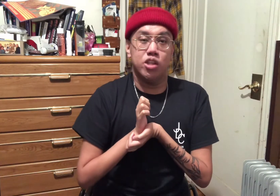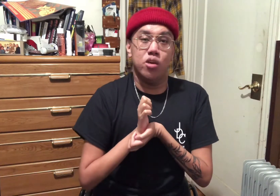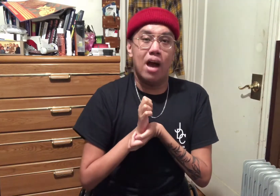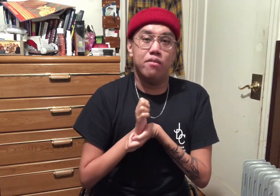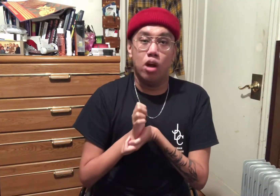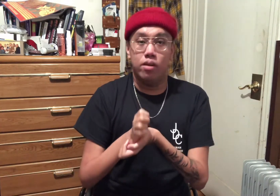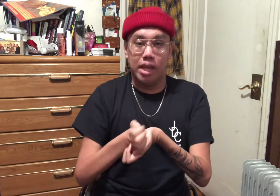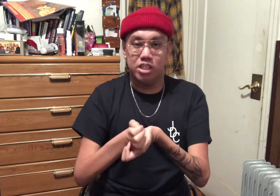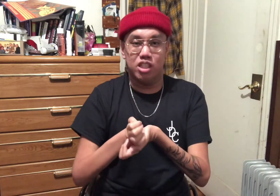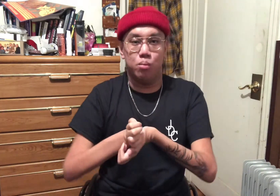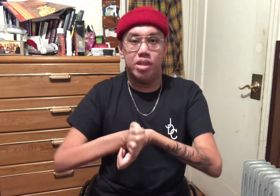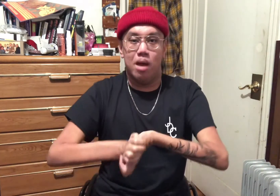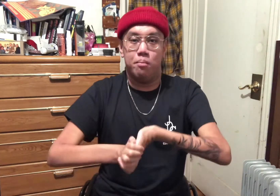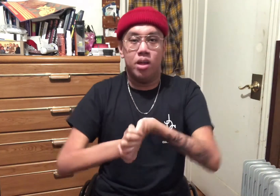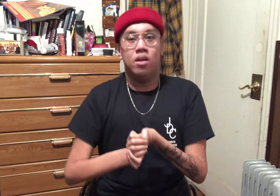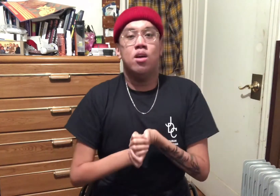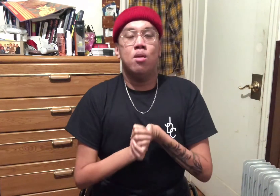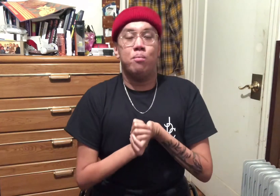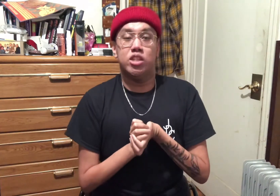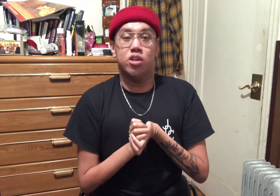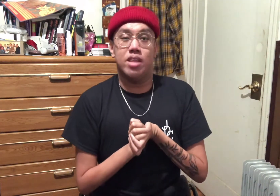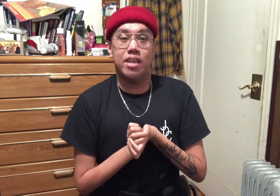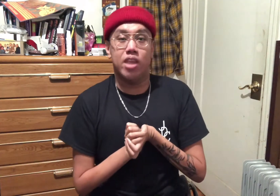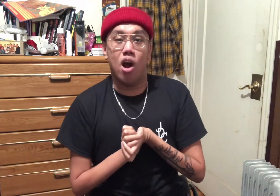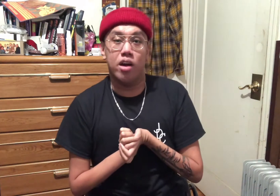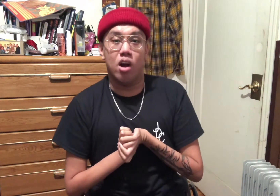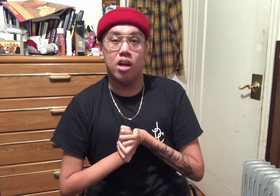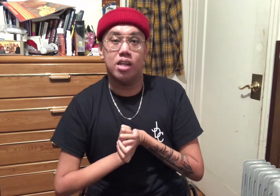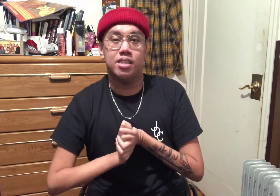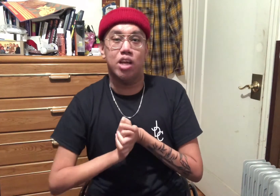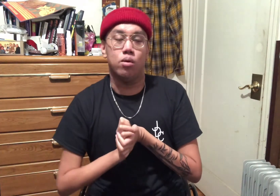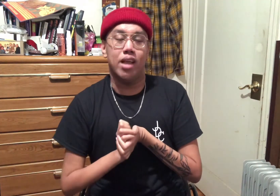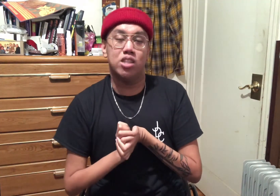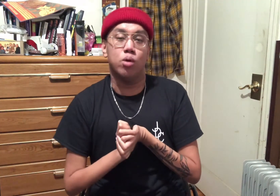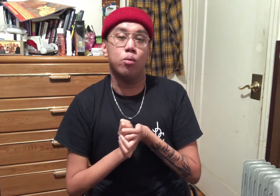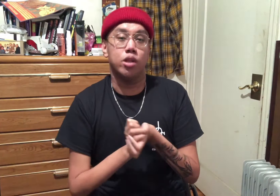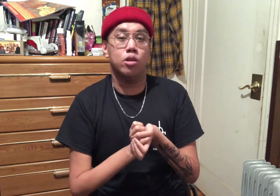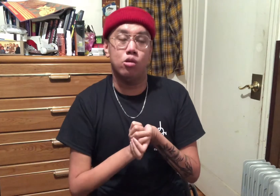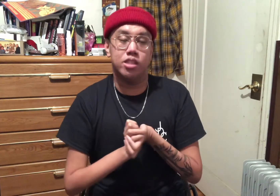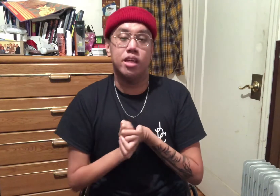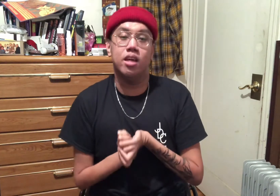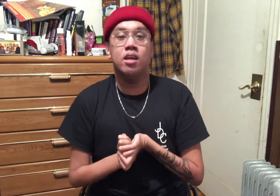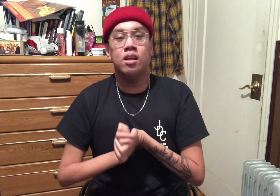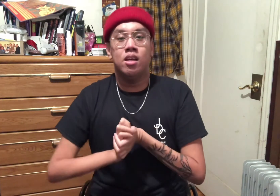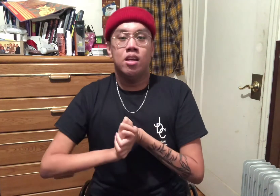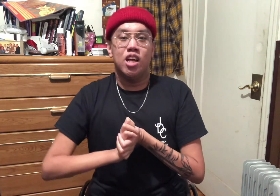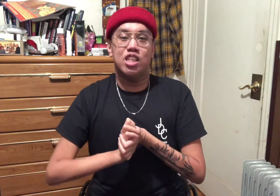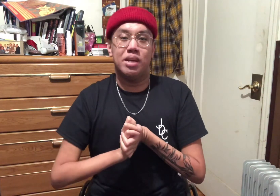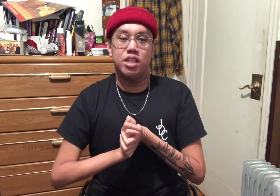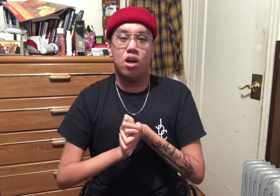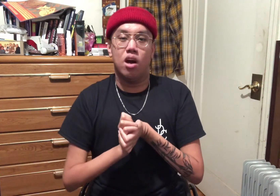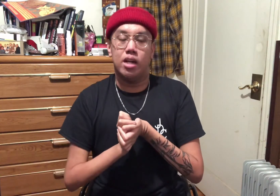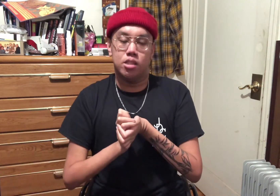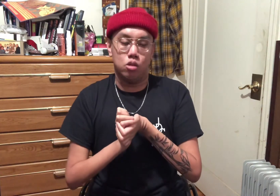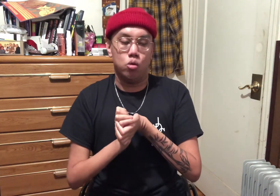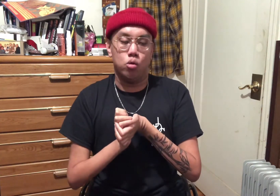you have a good relationship with them. Make sure that they are an artist that you would like to work with closely, especially an artist who